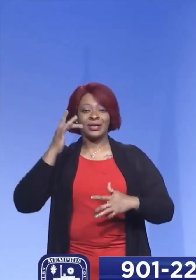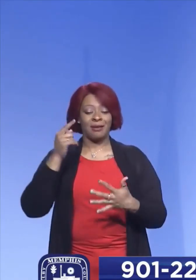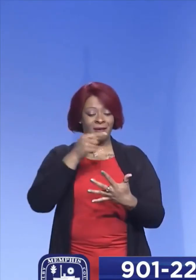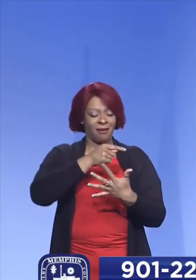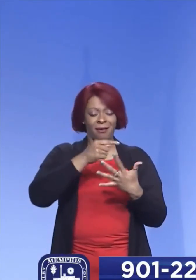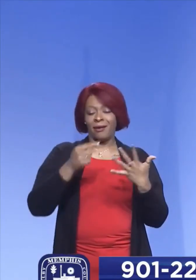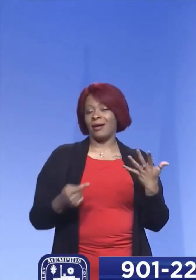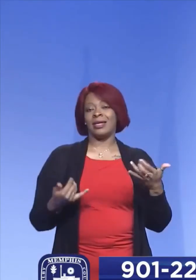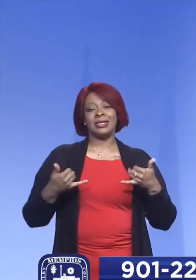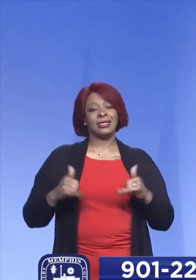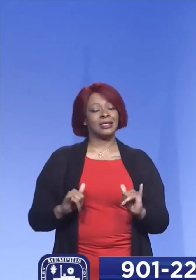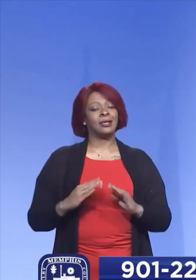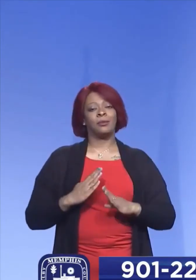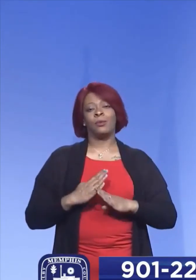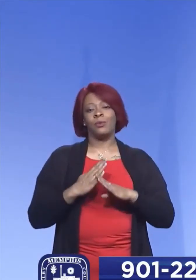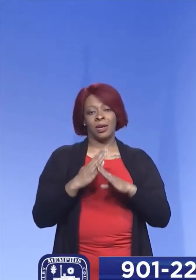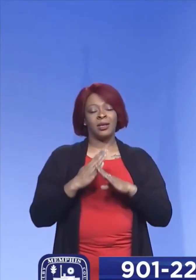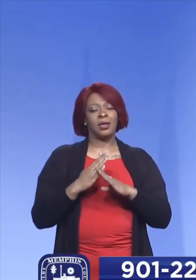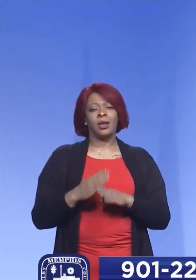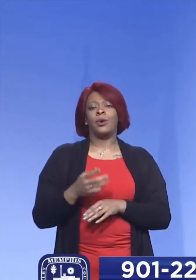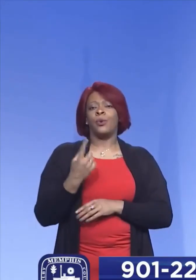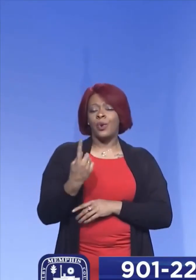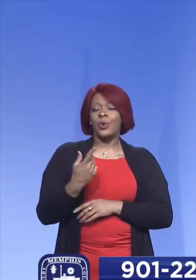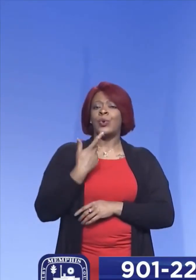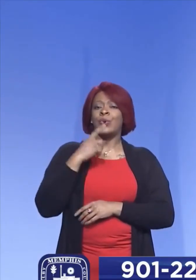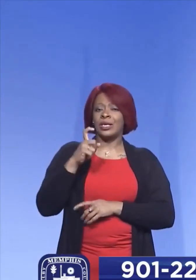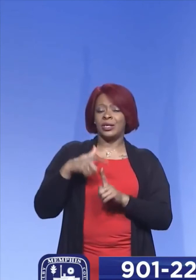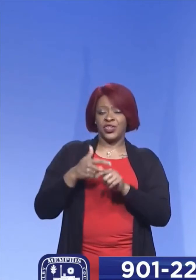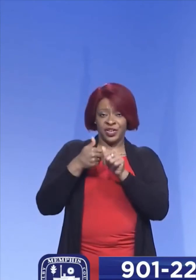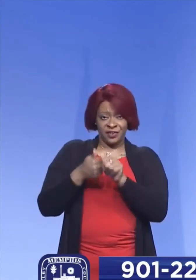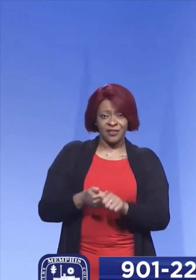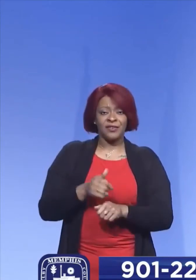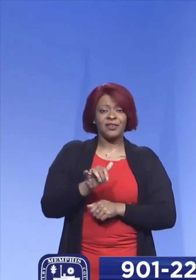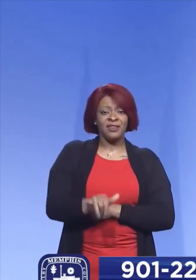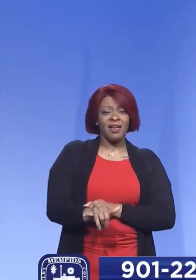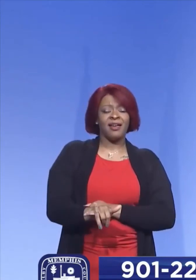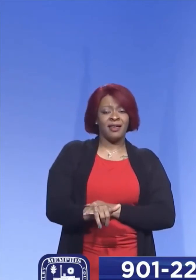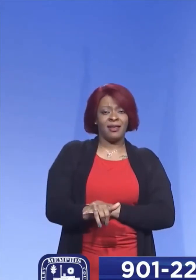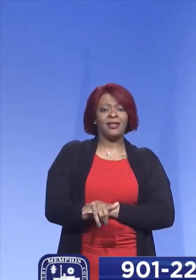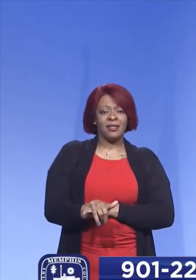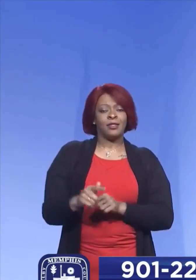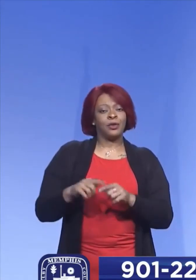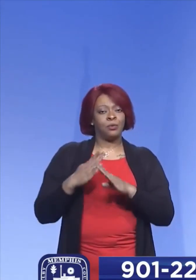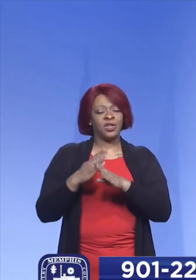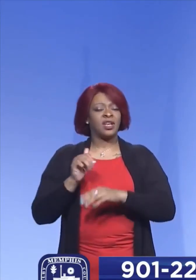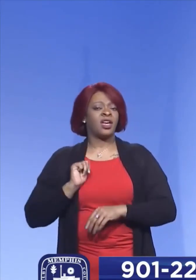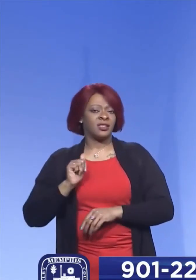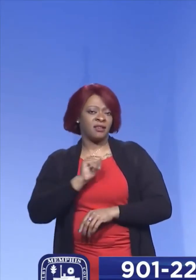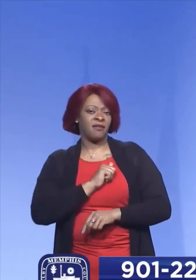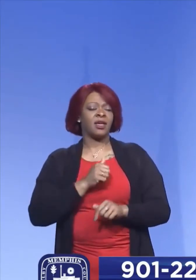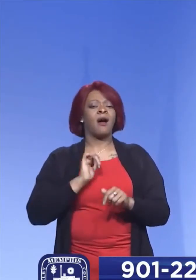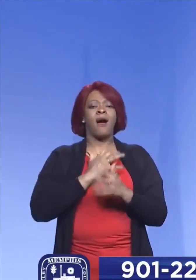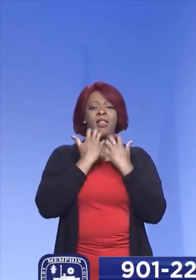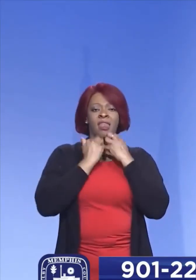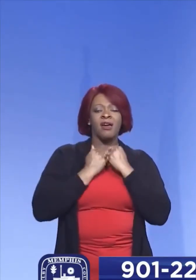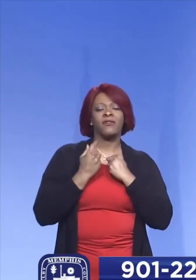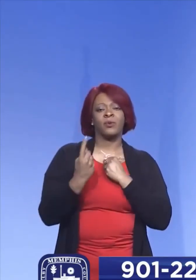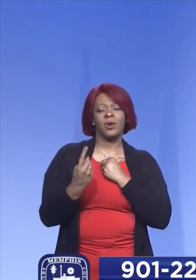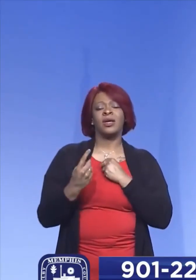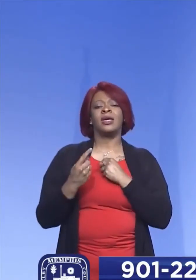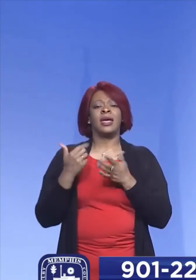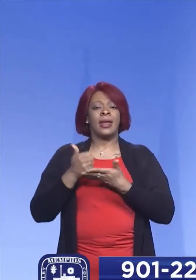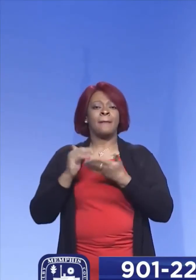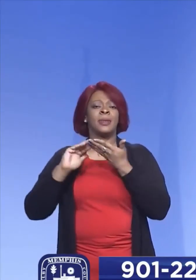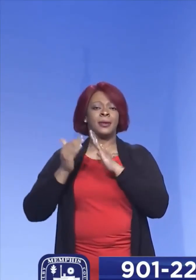are still protective and the ones that we need to adhere to, uh, to protect ourselves, our loved ones and help the